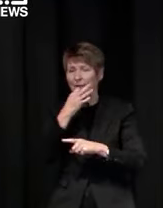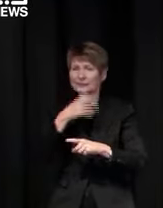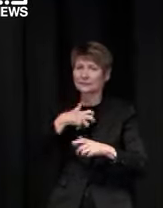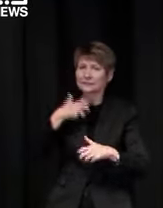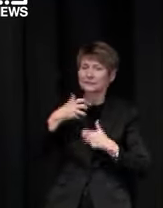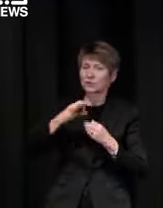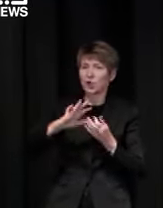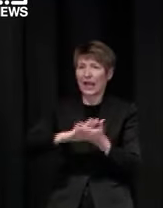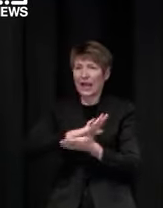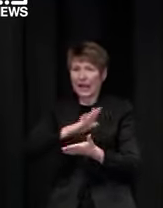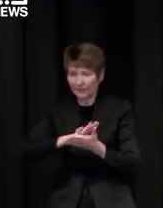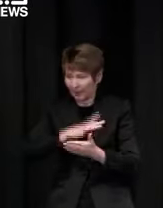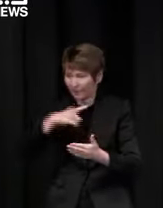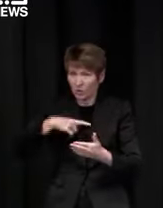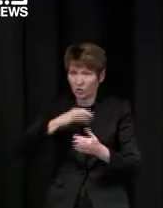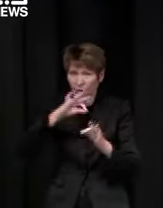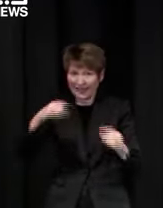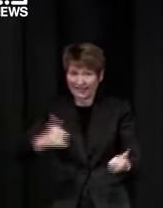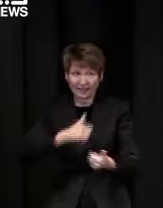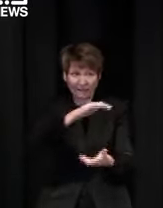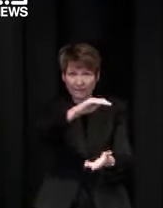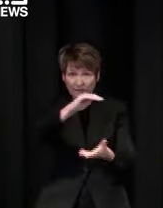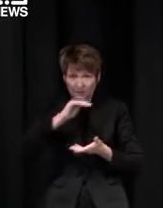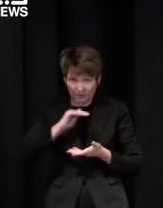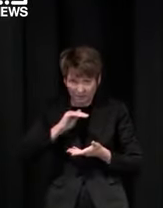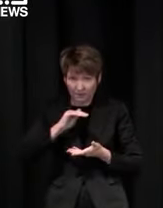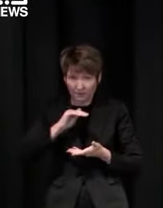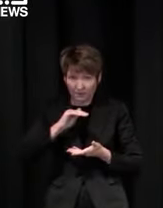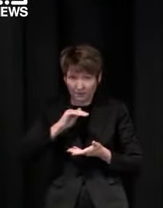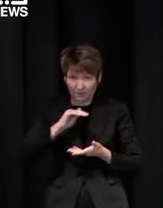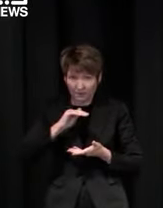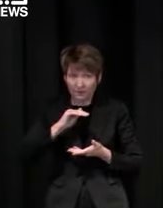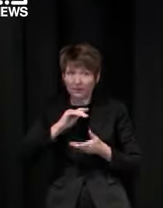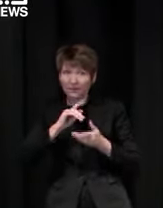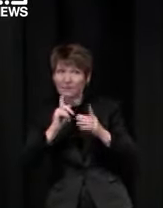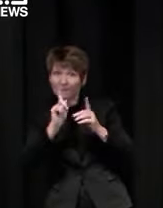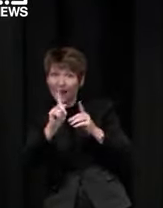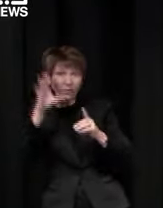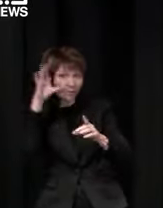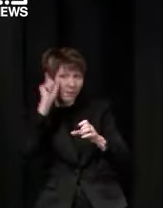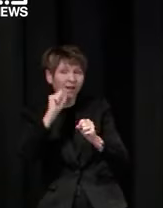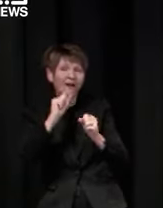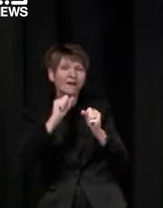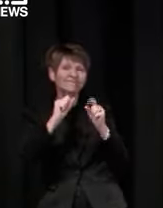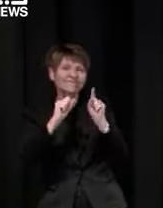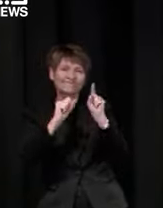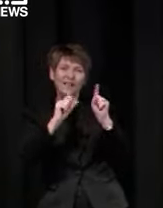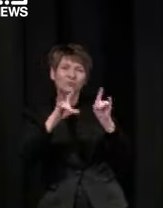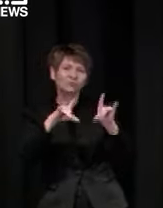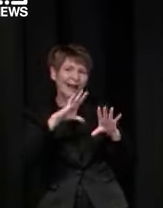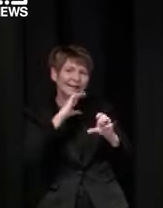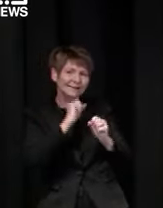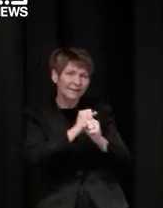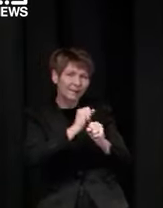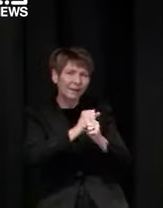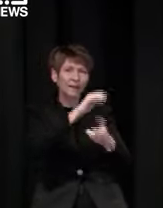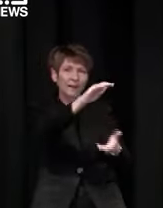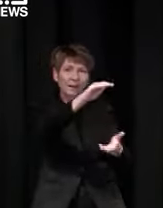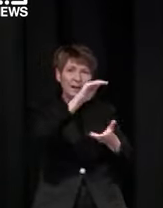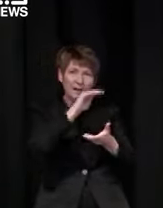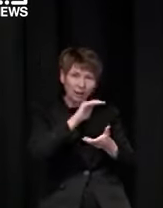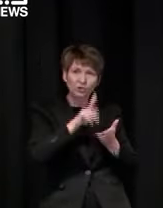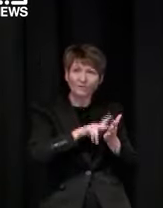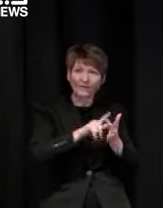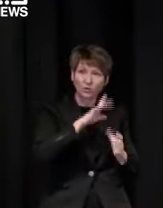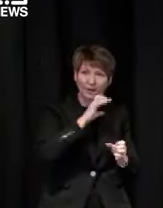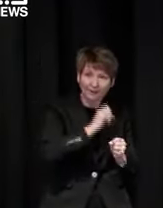australia the key point there is not just supplying state hubs they're supplying us they're supplying uh gps as well and that means